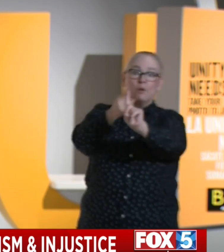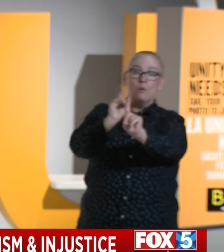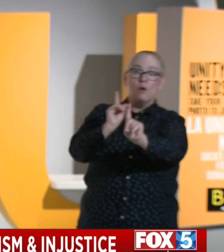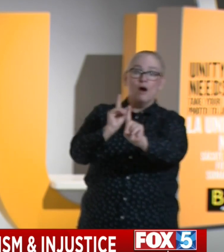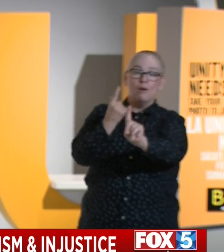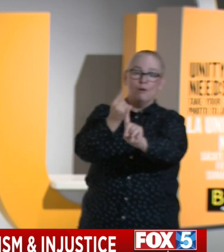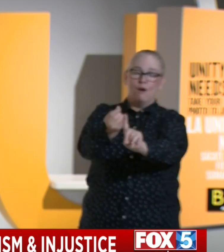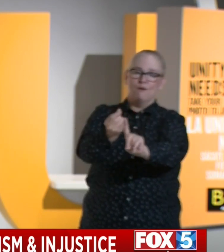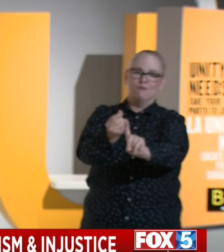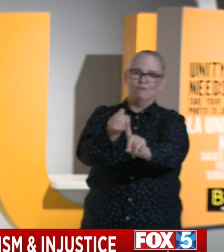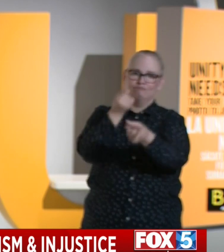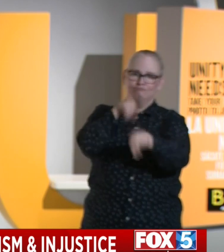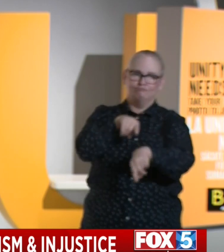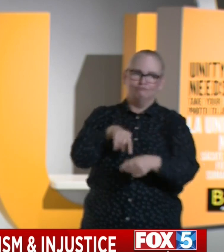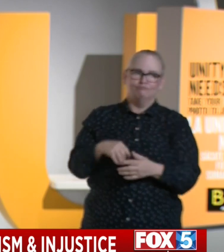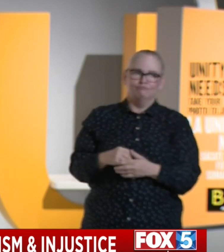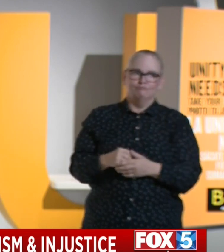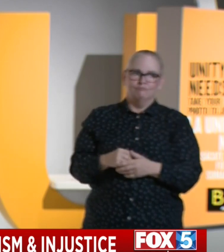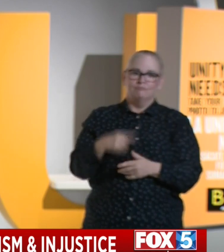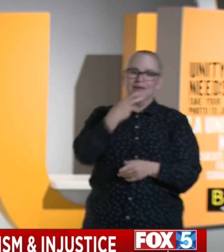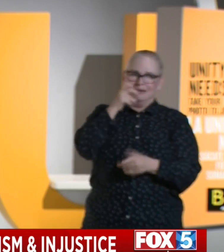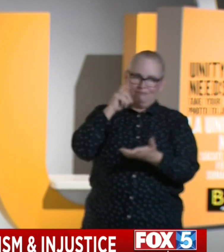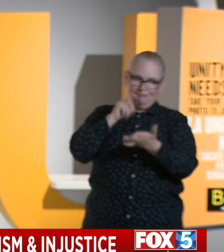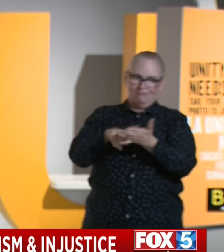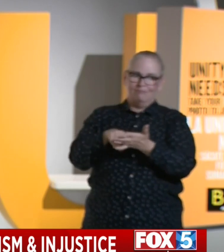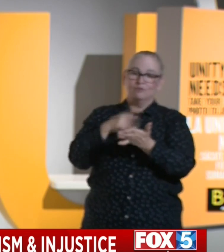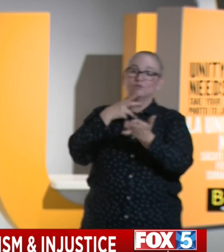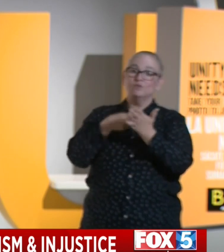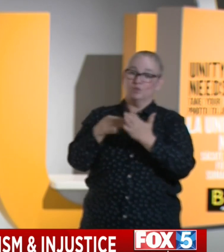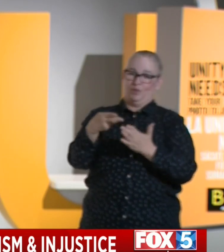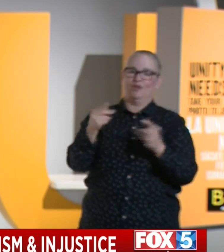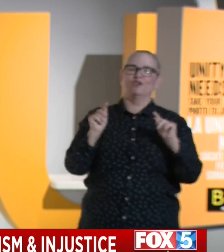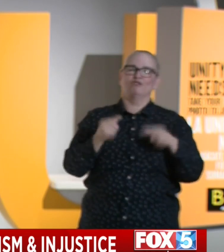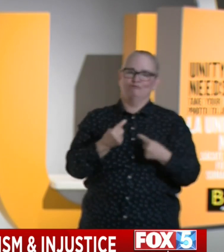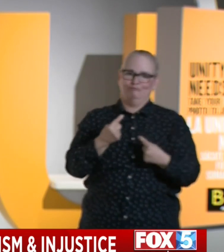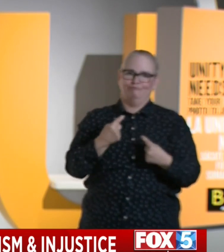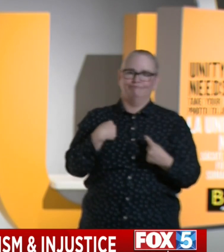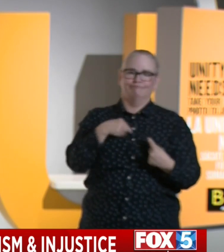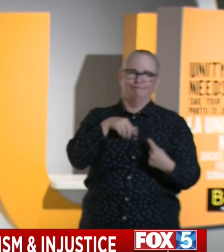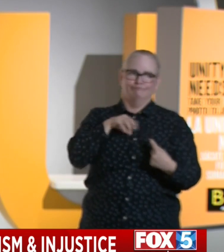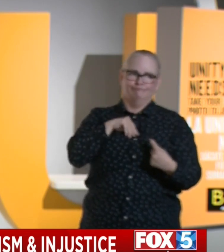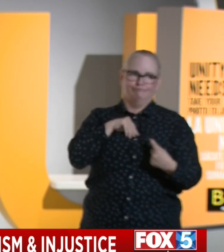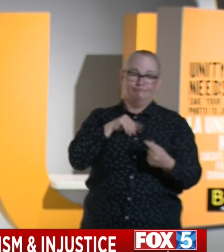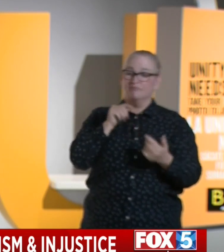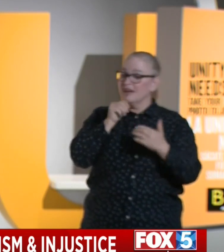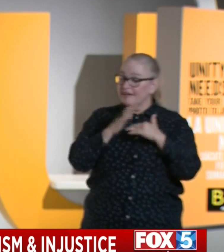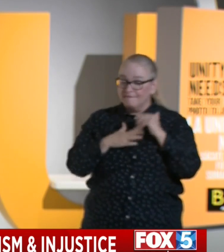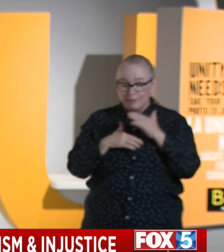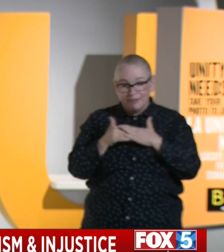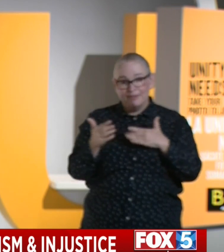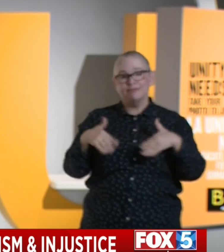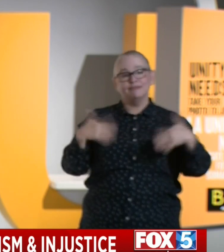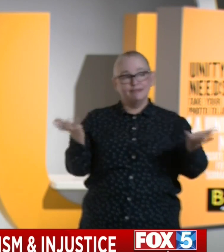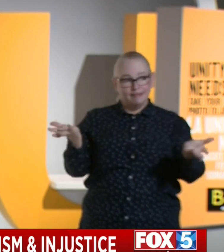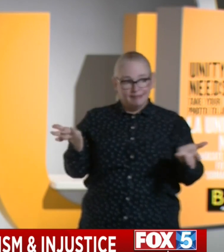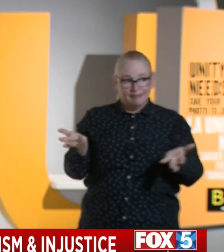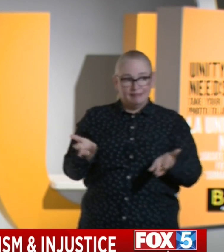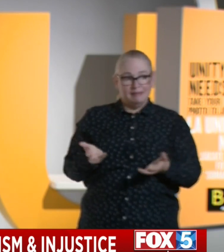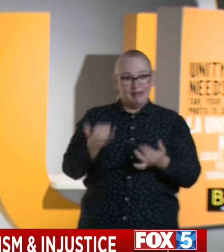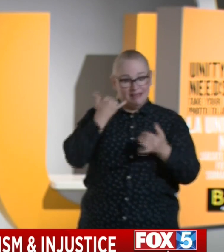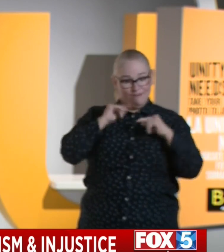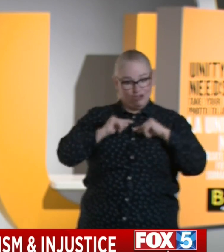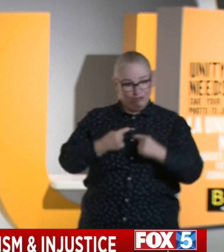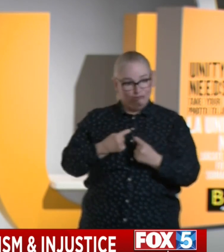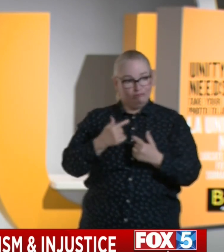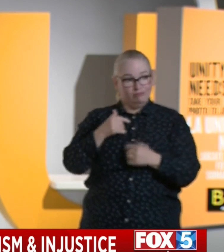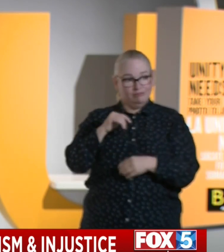that too often the truth does hurt. Too often the truth is uncomfortable. But even though the truth hurts, selective ignorance is fatal.